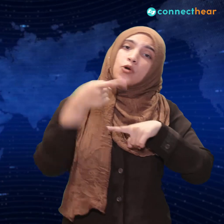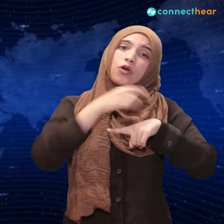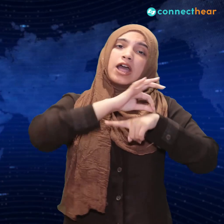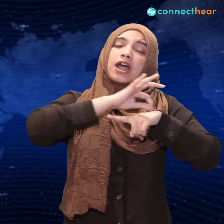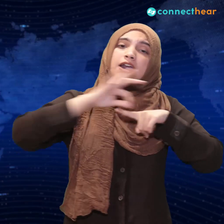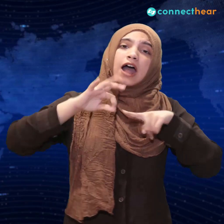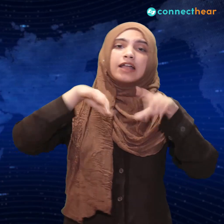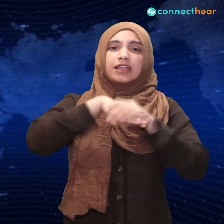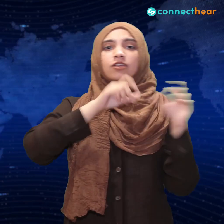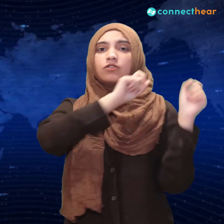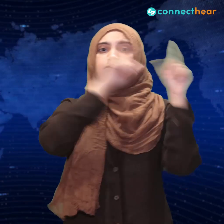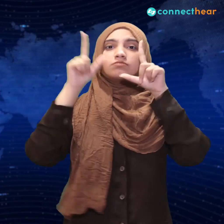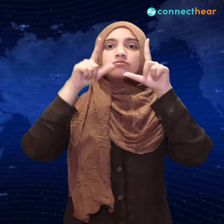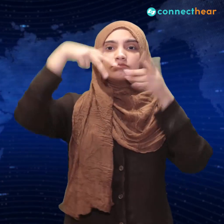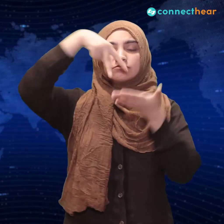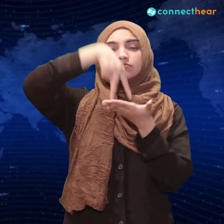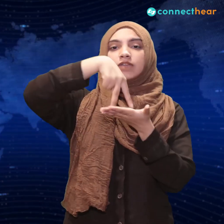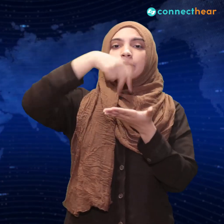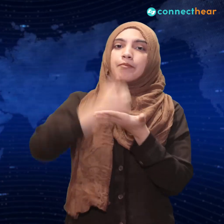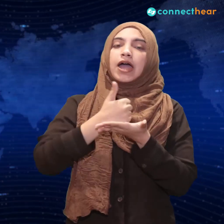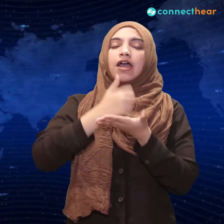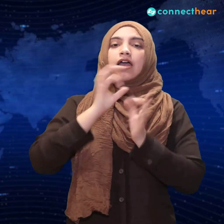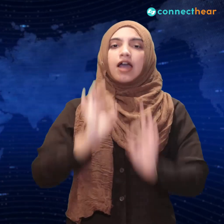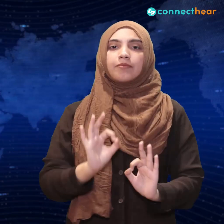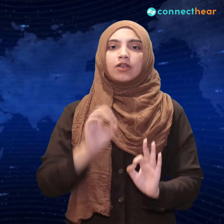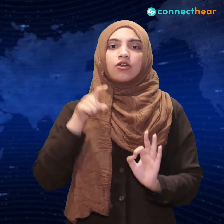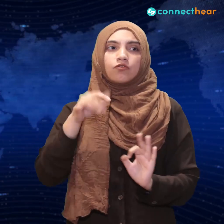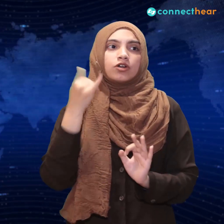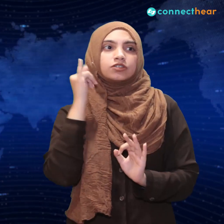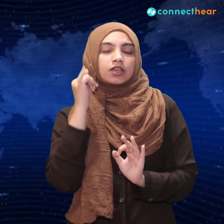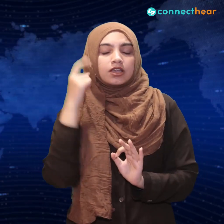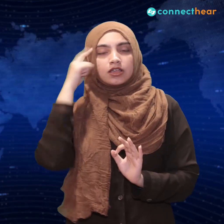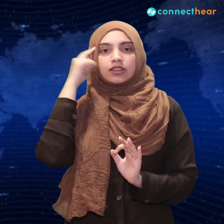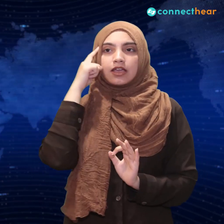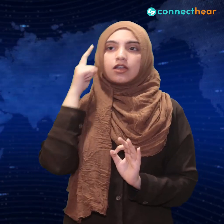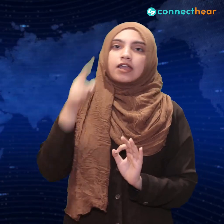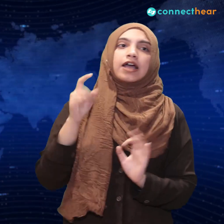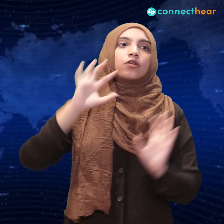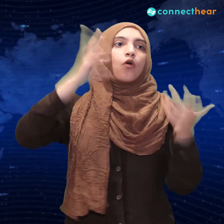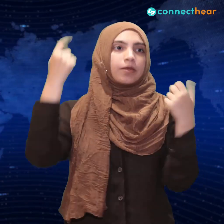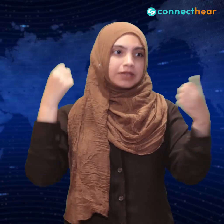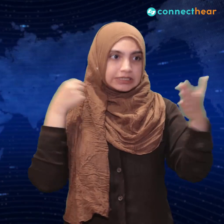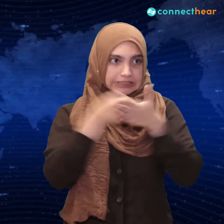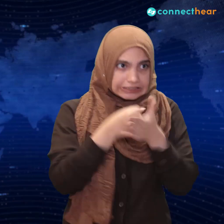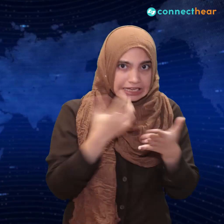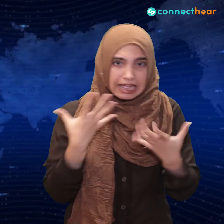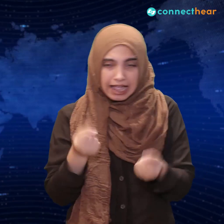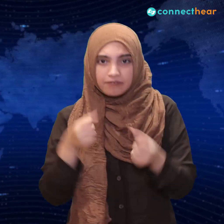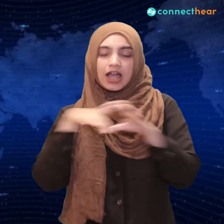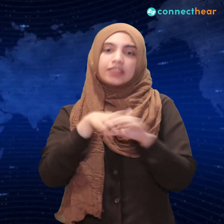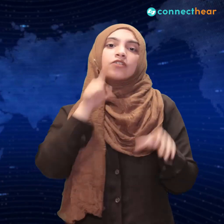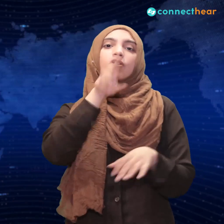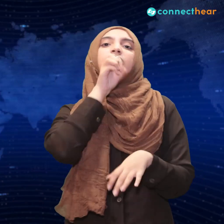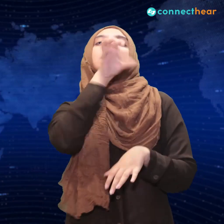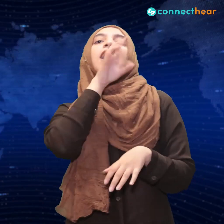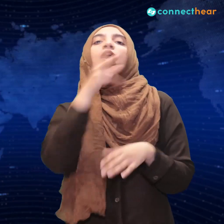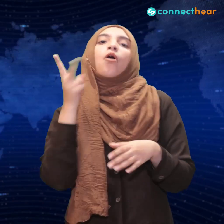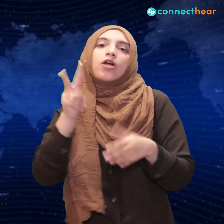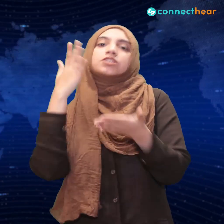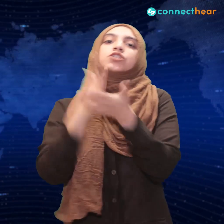reason is so that if any attack were to happen again, he can simply yell for help and since the mask leader is keeping an eye on him, he